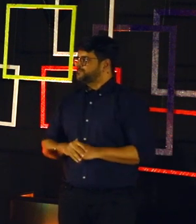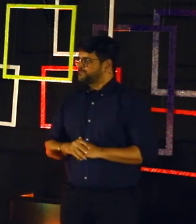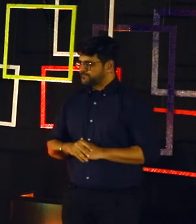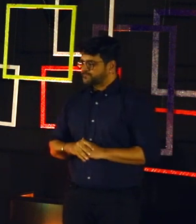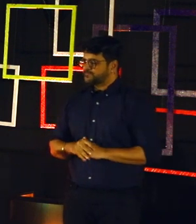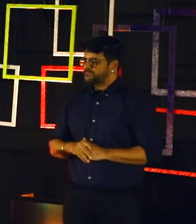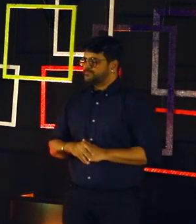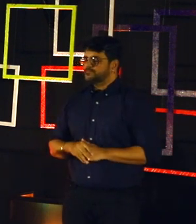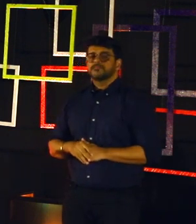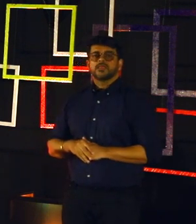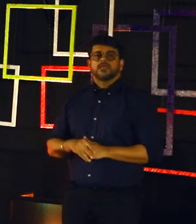from these people.